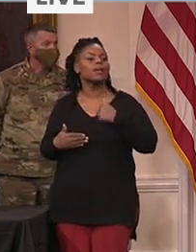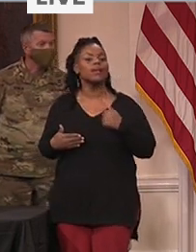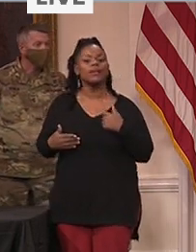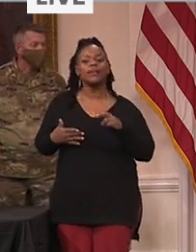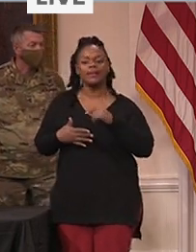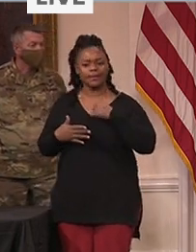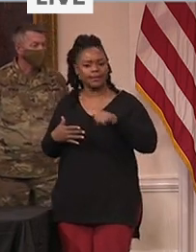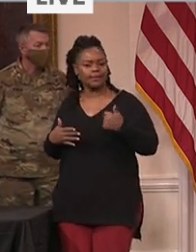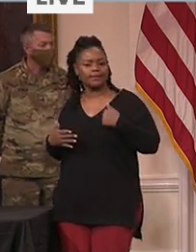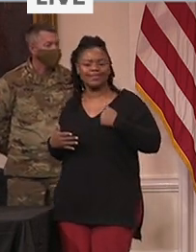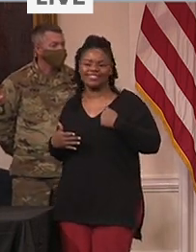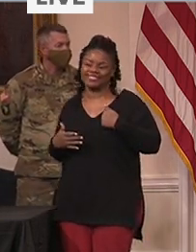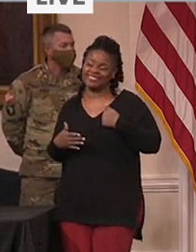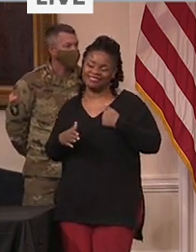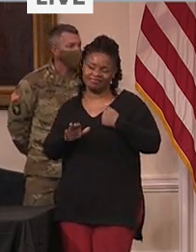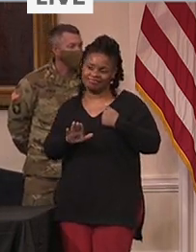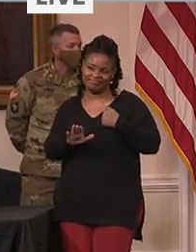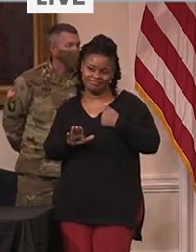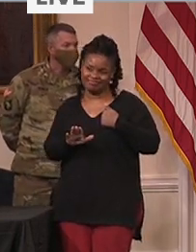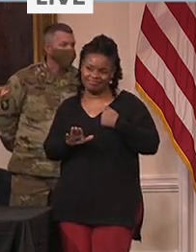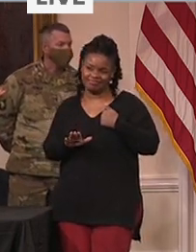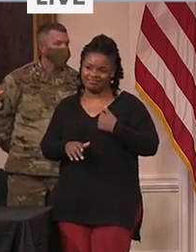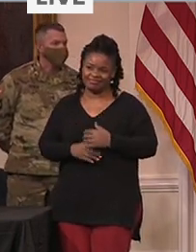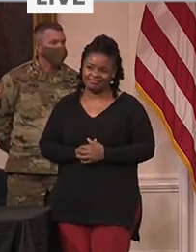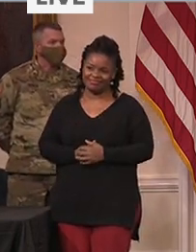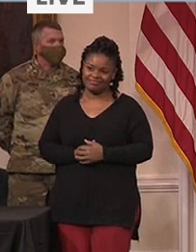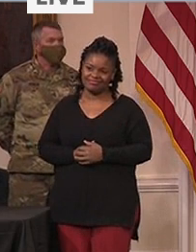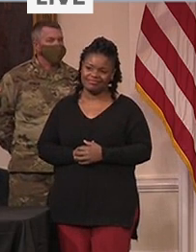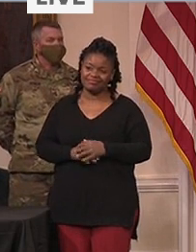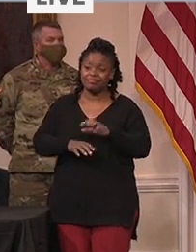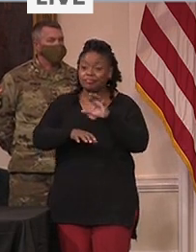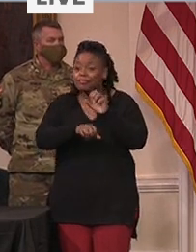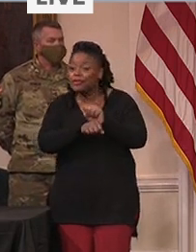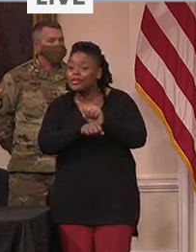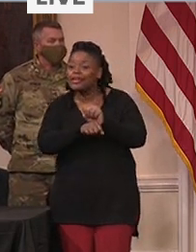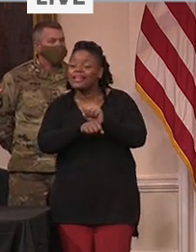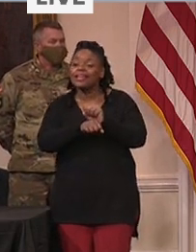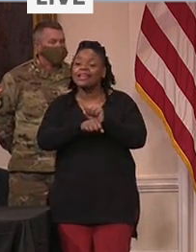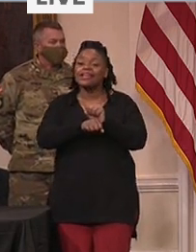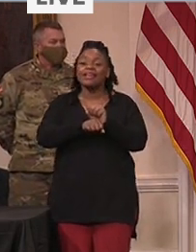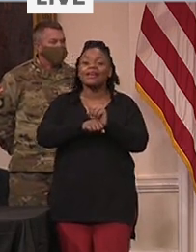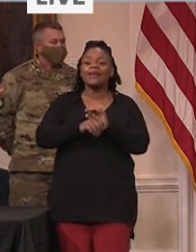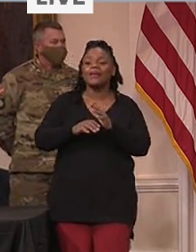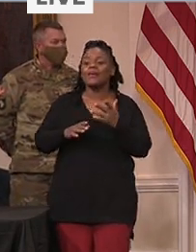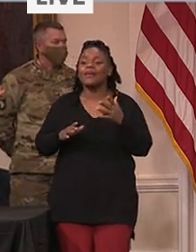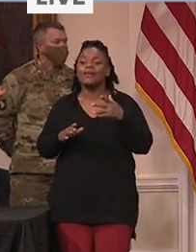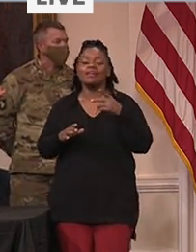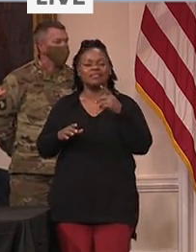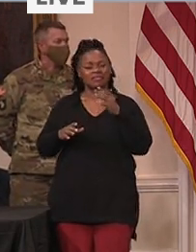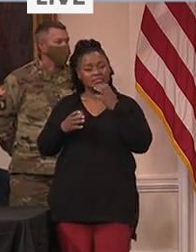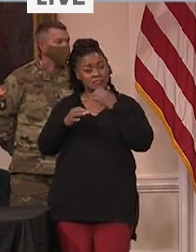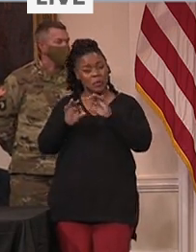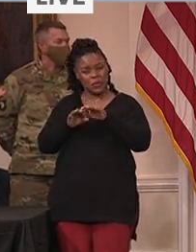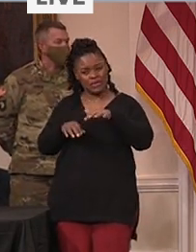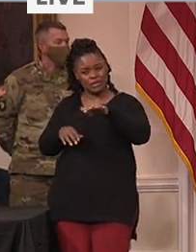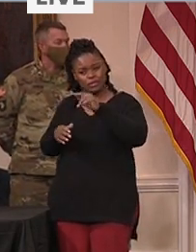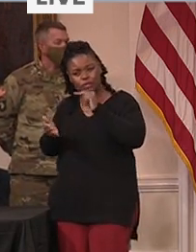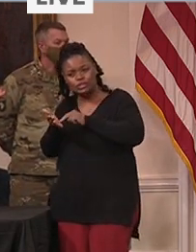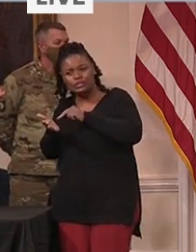rules and take appointments away from our frontline healthcare workers. Not only is this